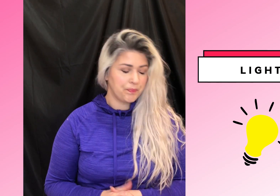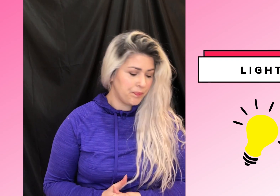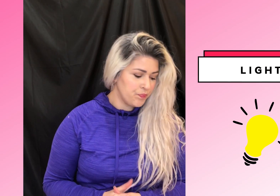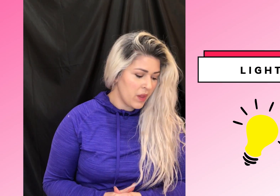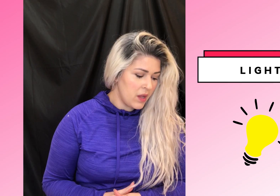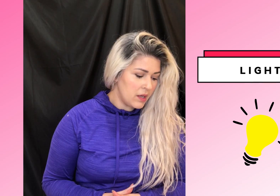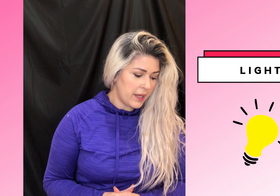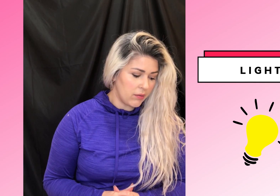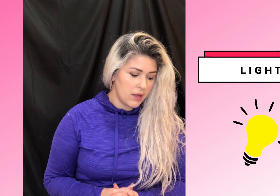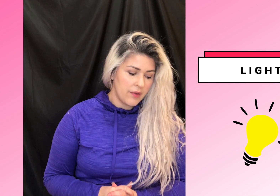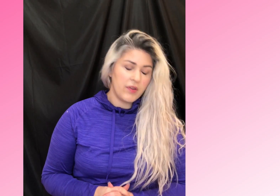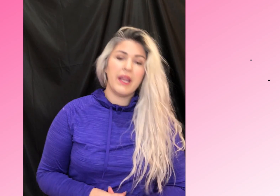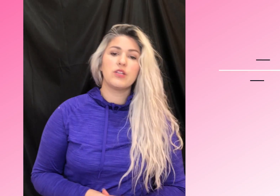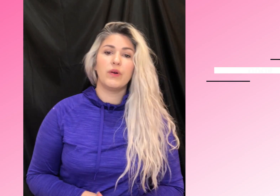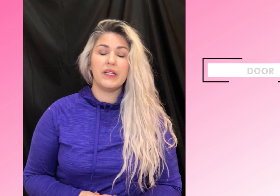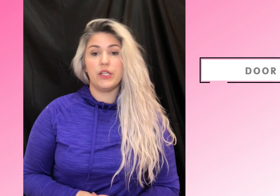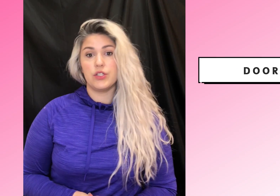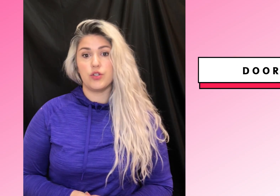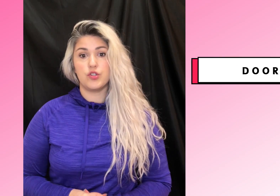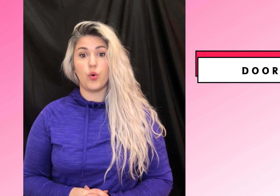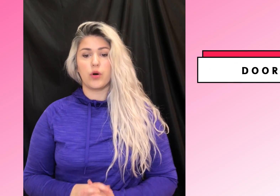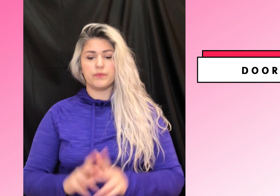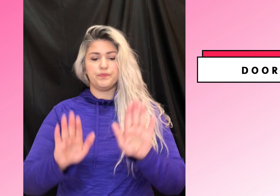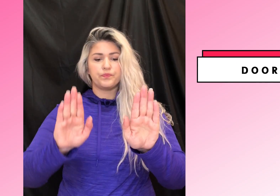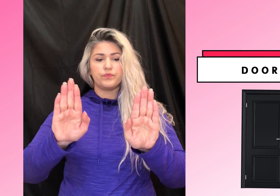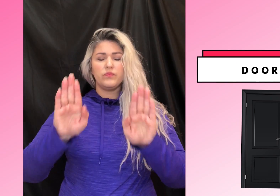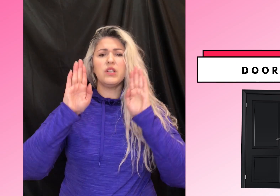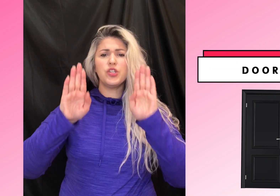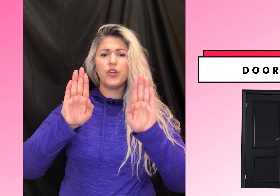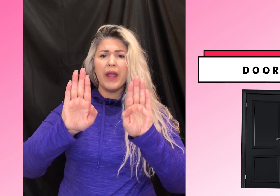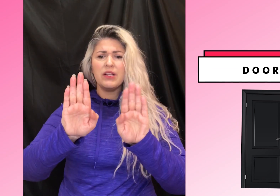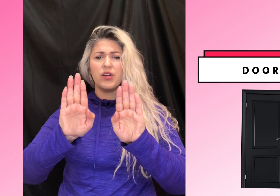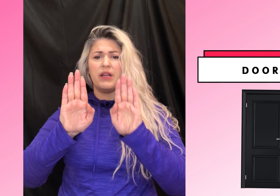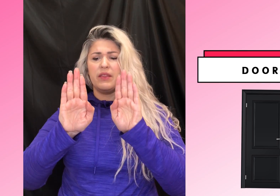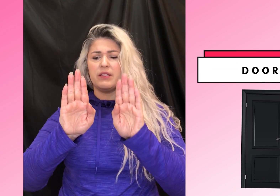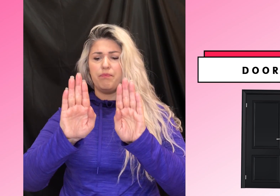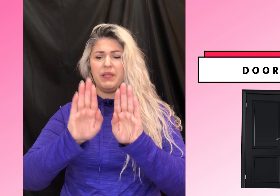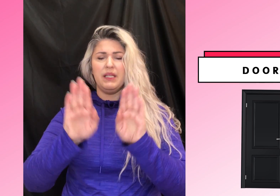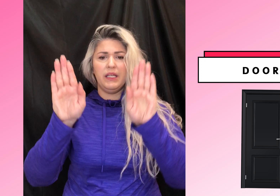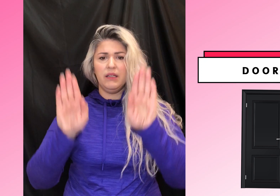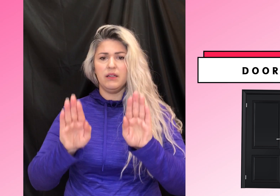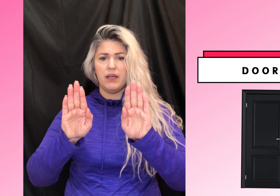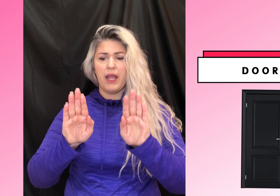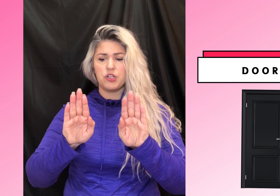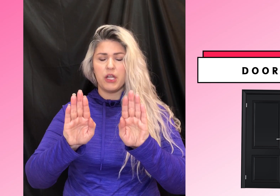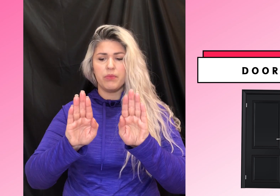Okay. Now the next one is door. So your hands are in this B handshape.